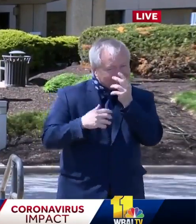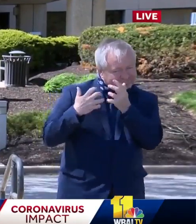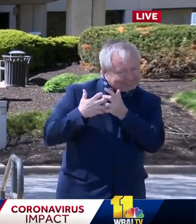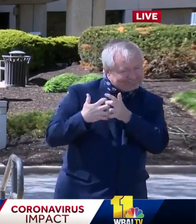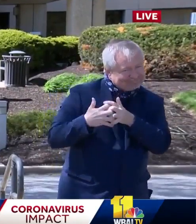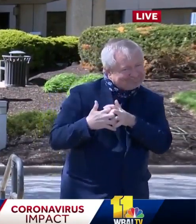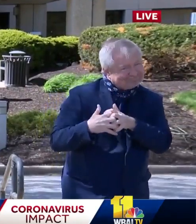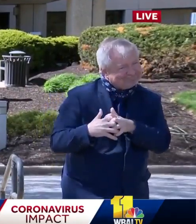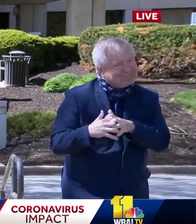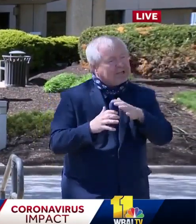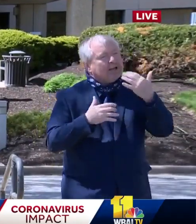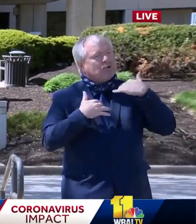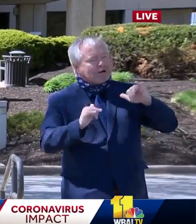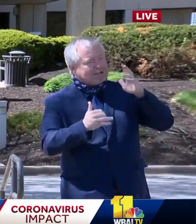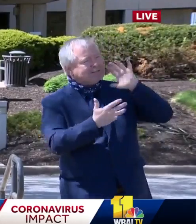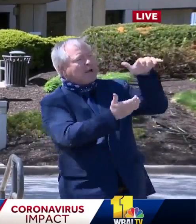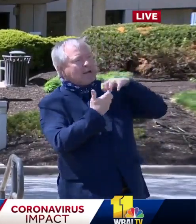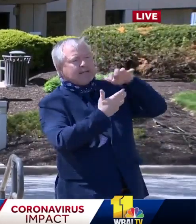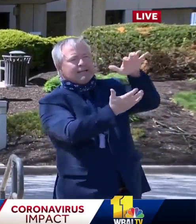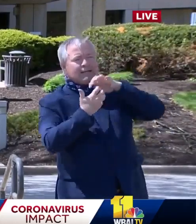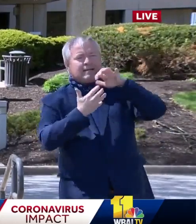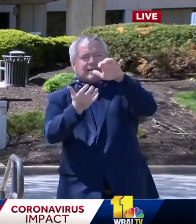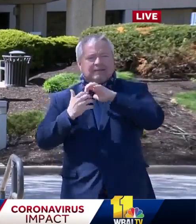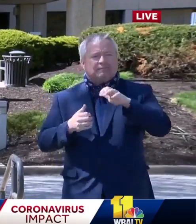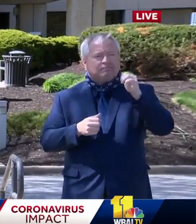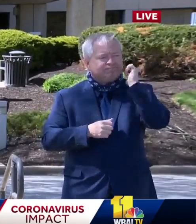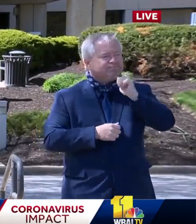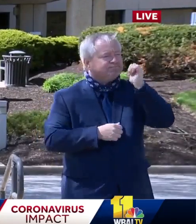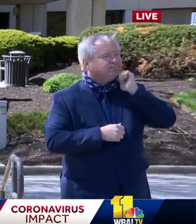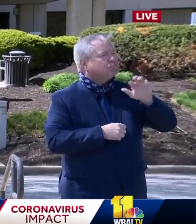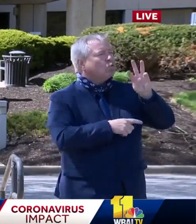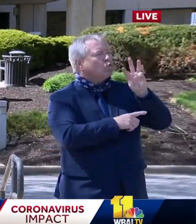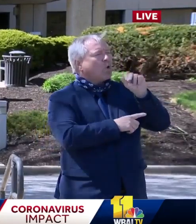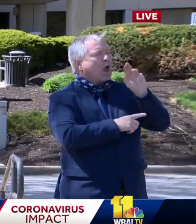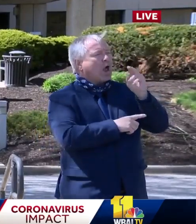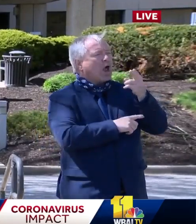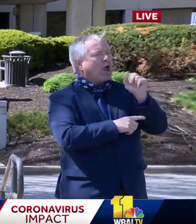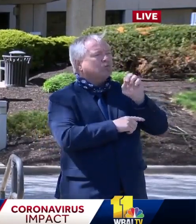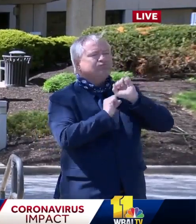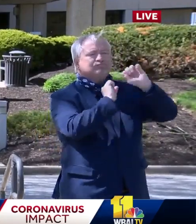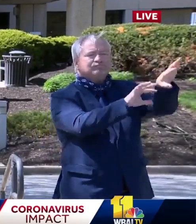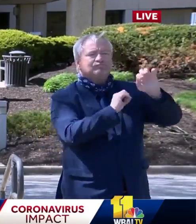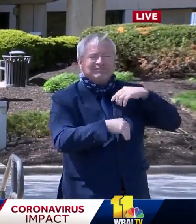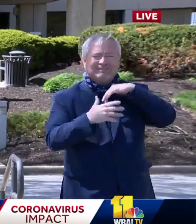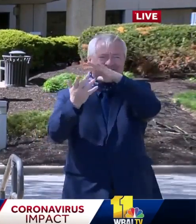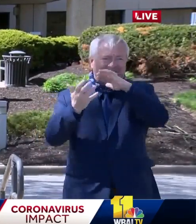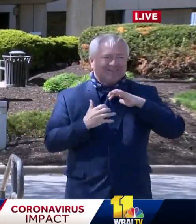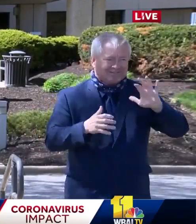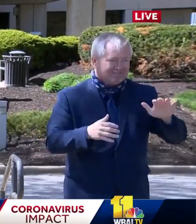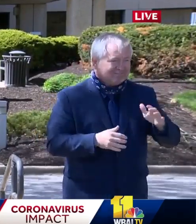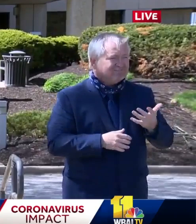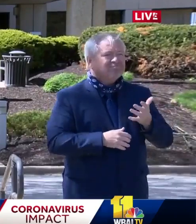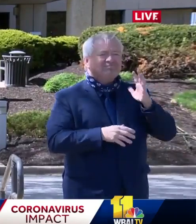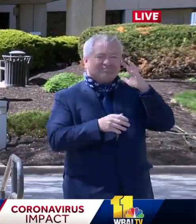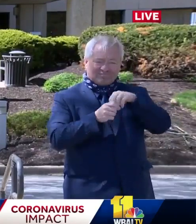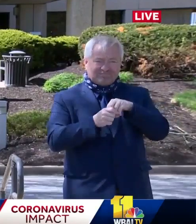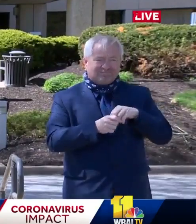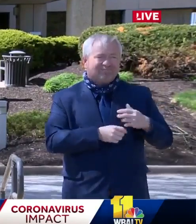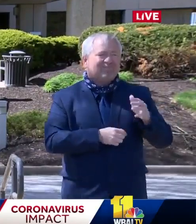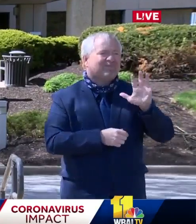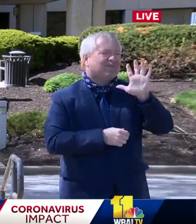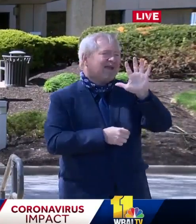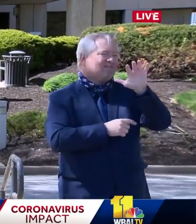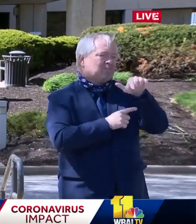deliveries coming to our warehouses on a daily basis, including 5.9 million surgical masks